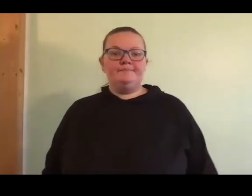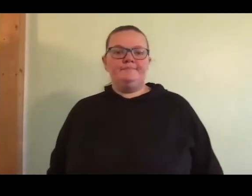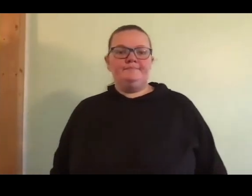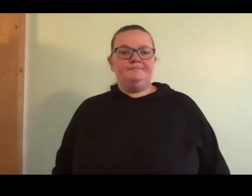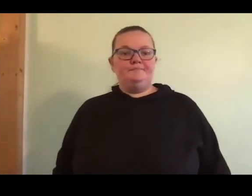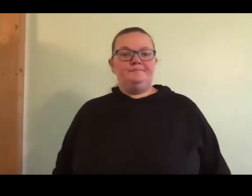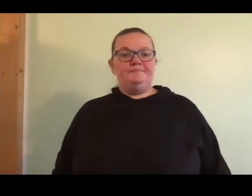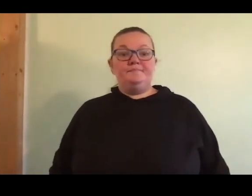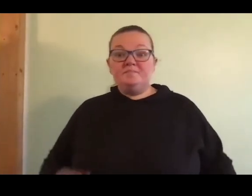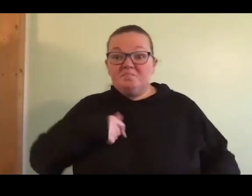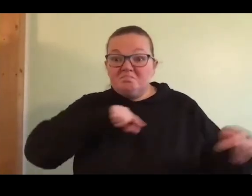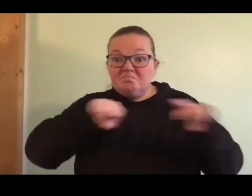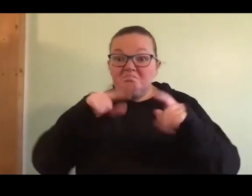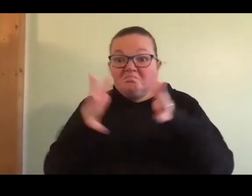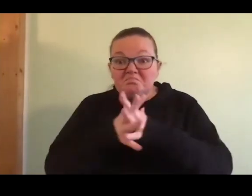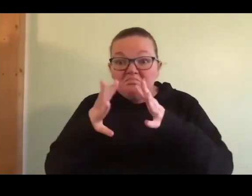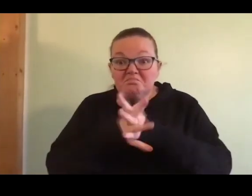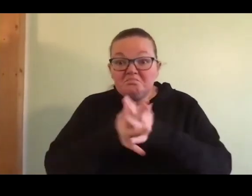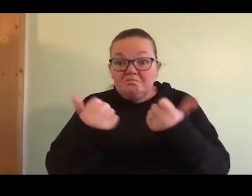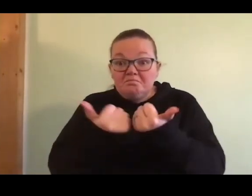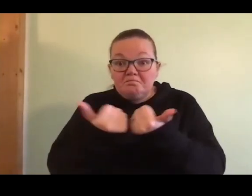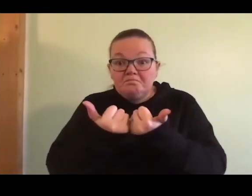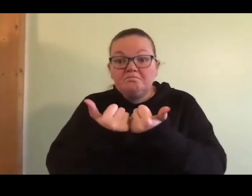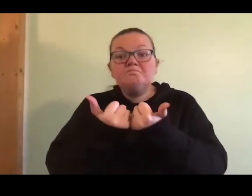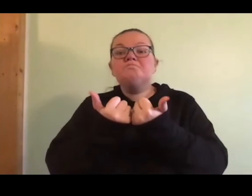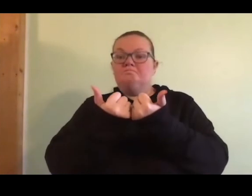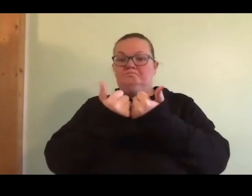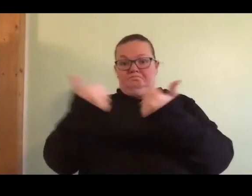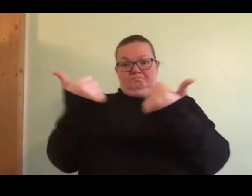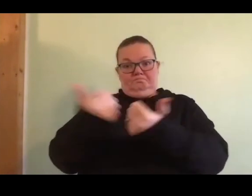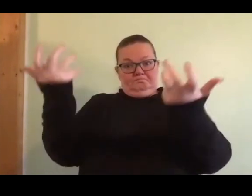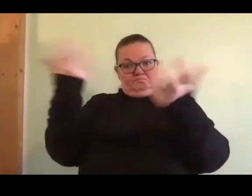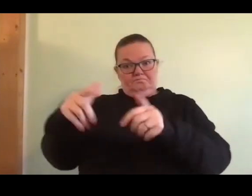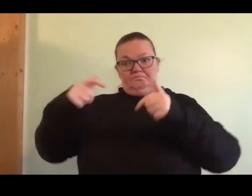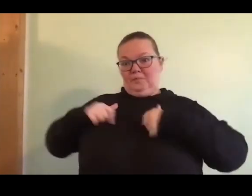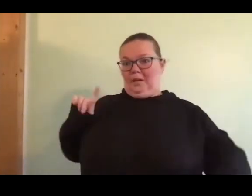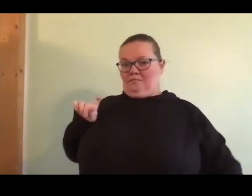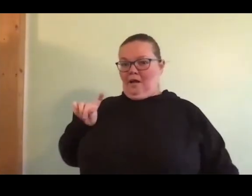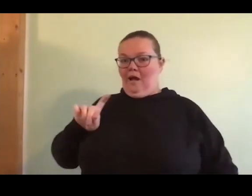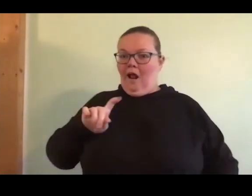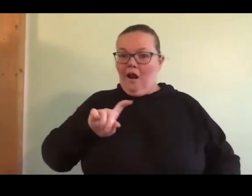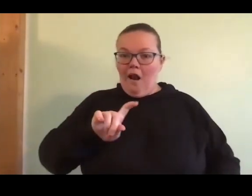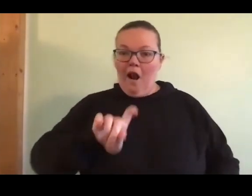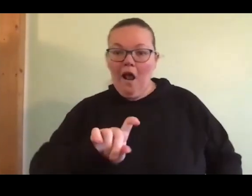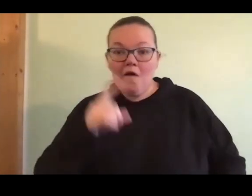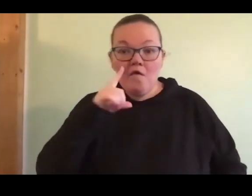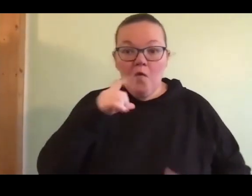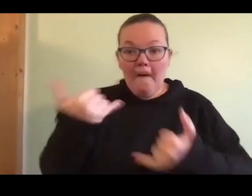At the football game, I just ran onto the field to get the quarterback's autograph.